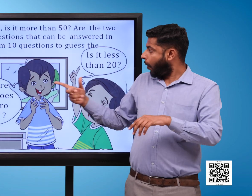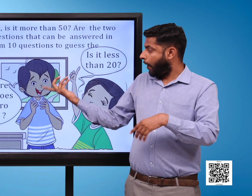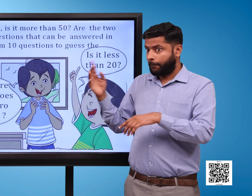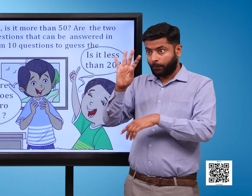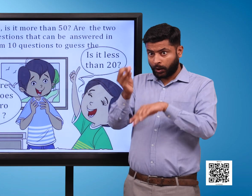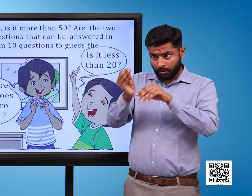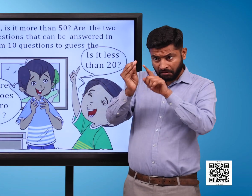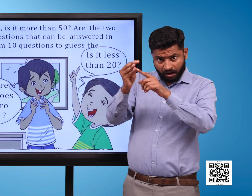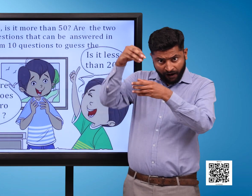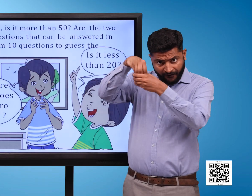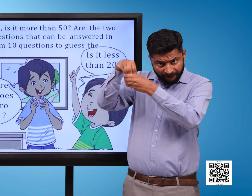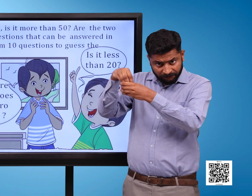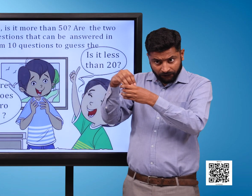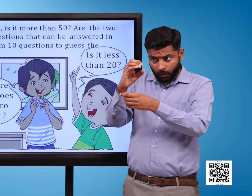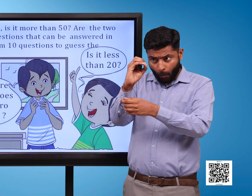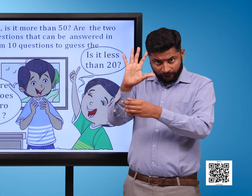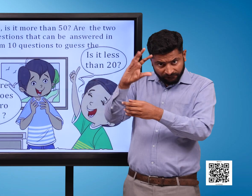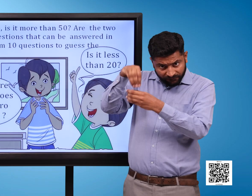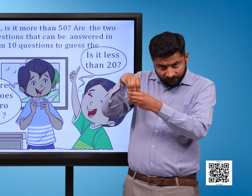it more than 40? Does it have 0 as a digit?